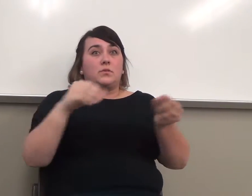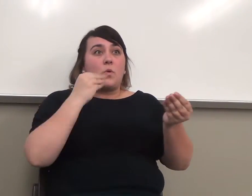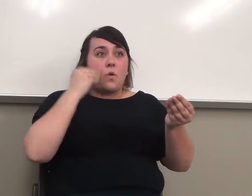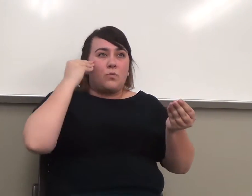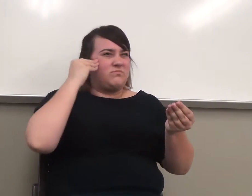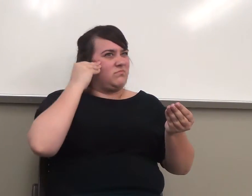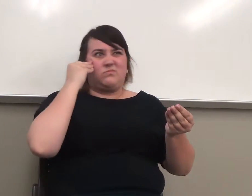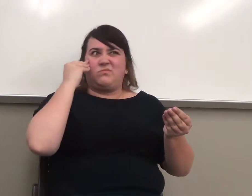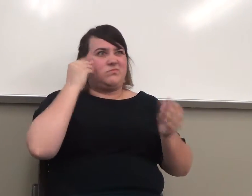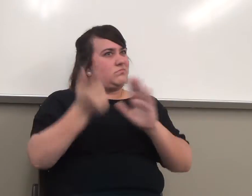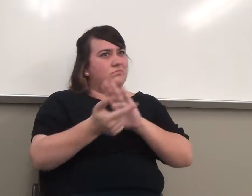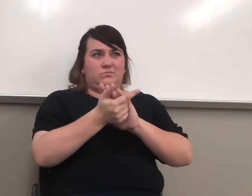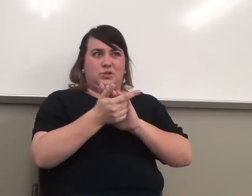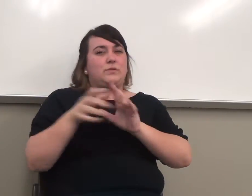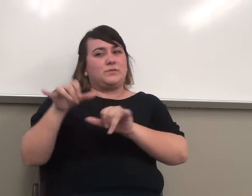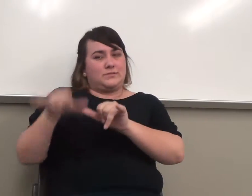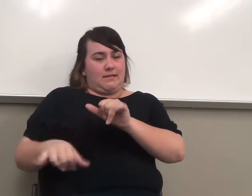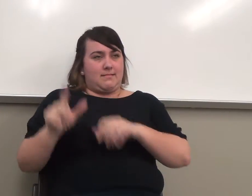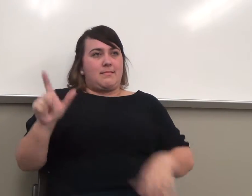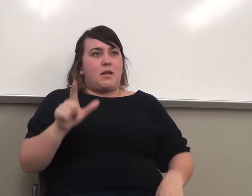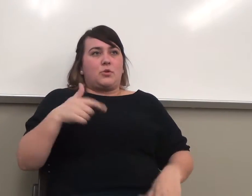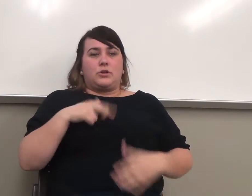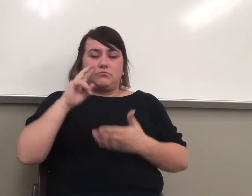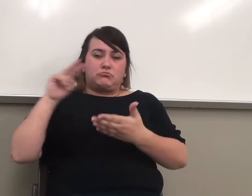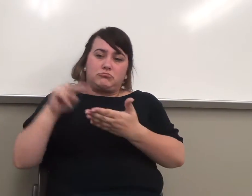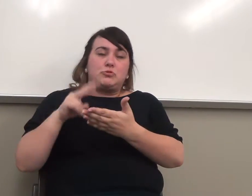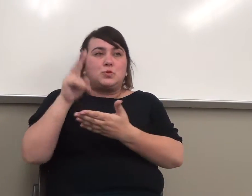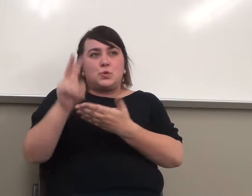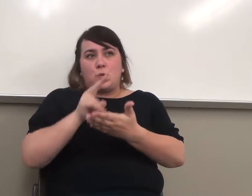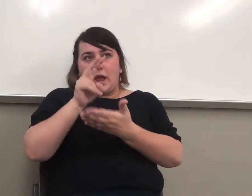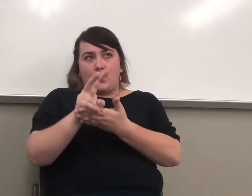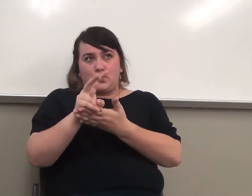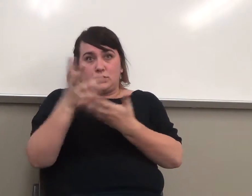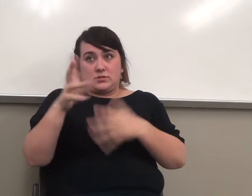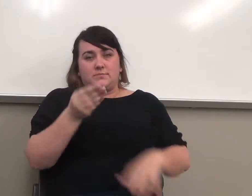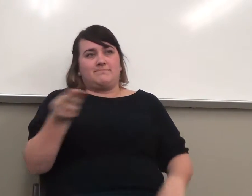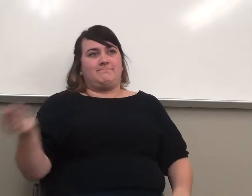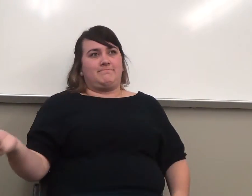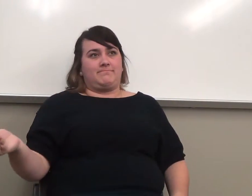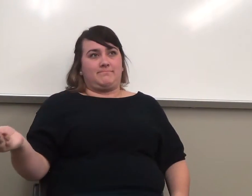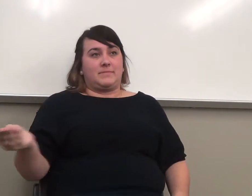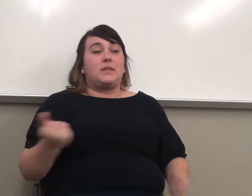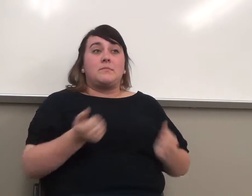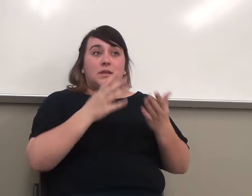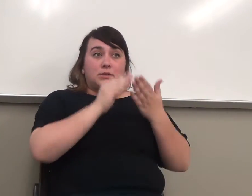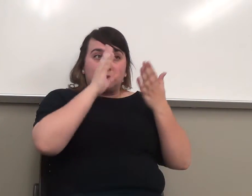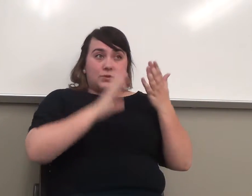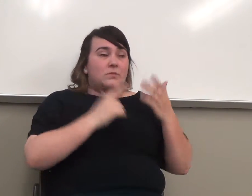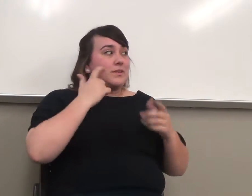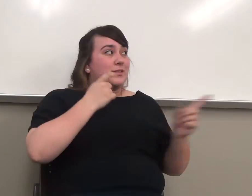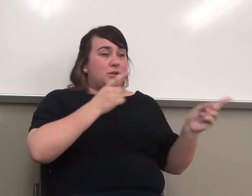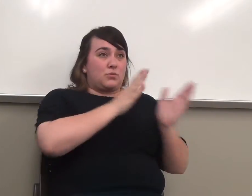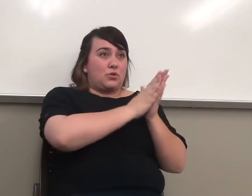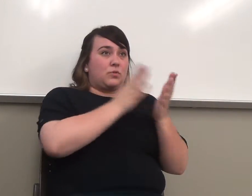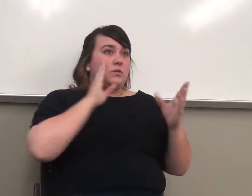can't take it away from the library. can look at it for two hours. What a lot of students do, because this book is going to be used mostly for homework,